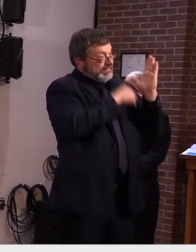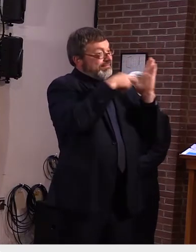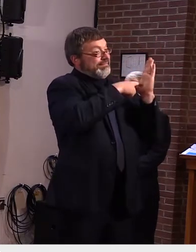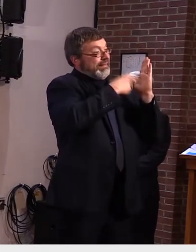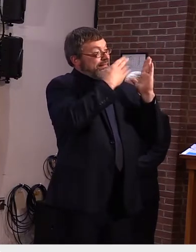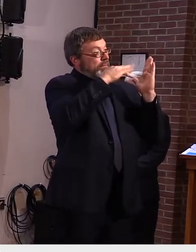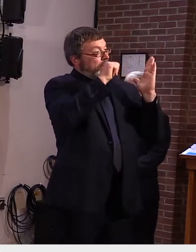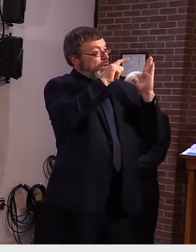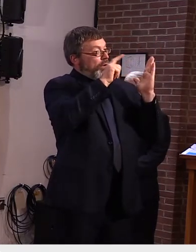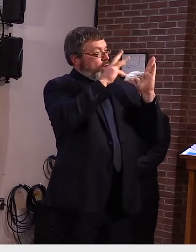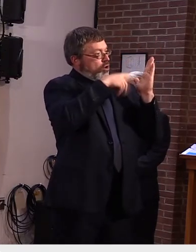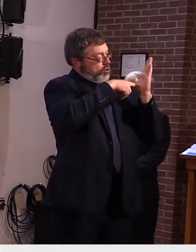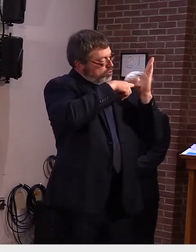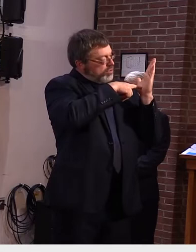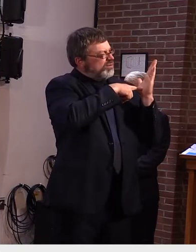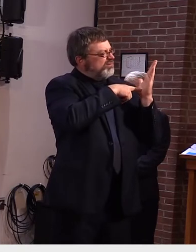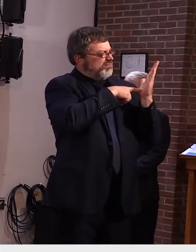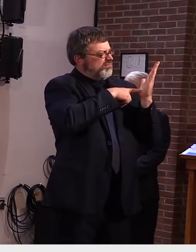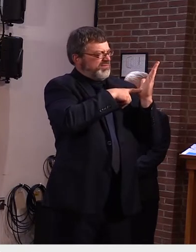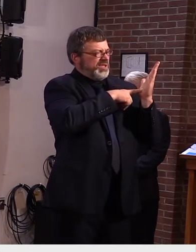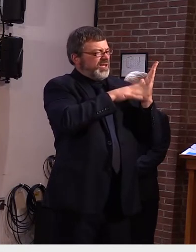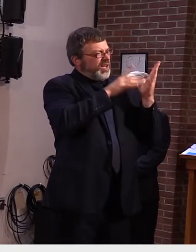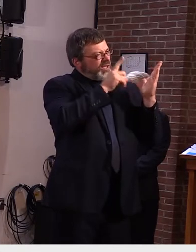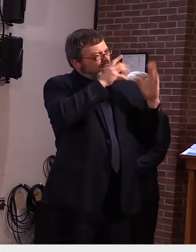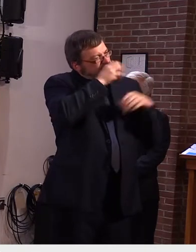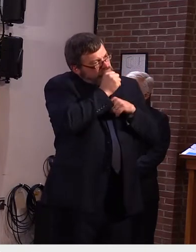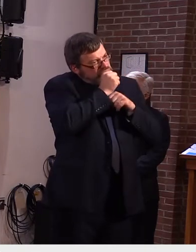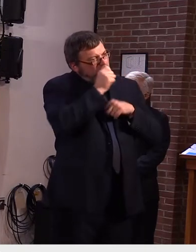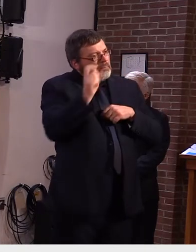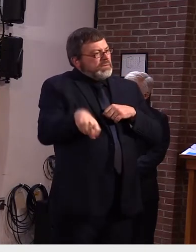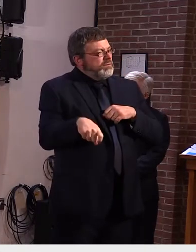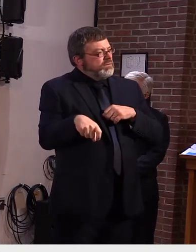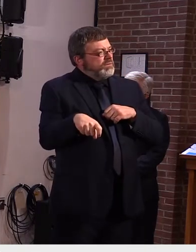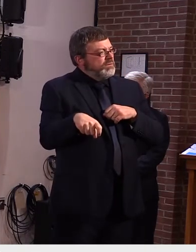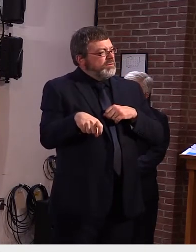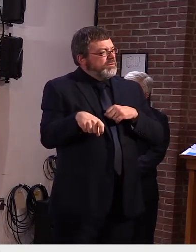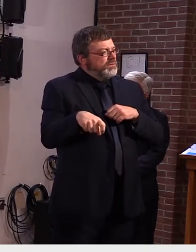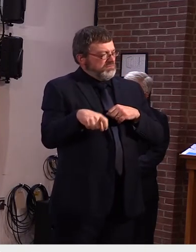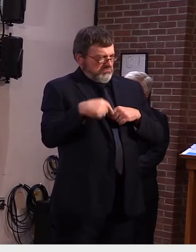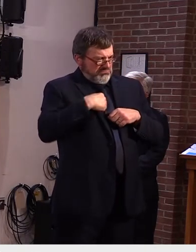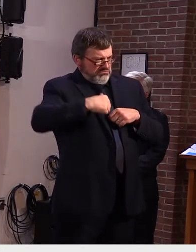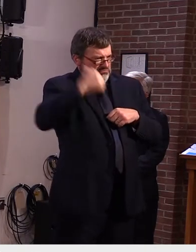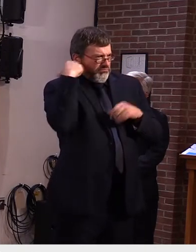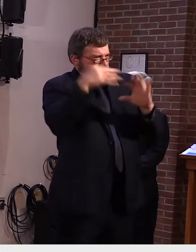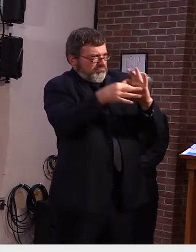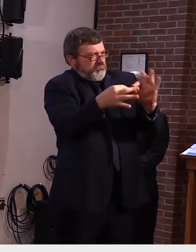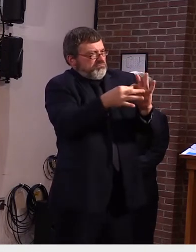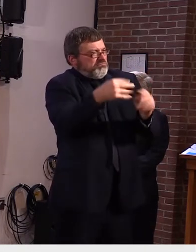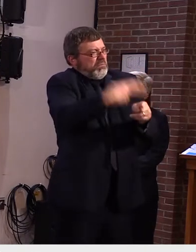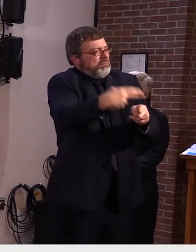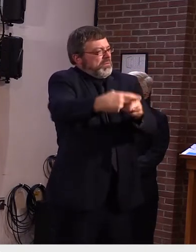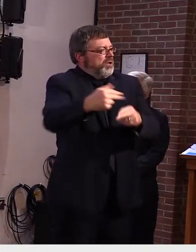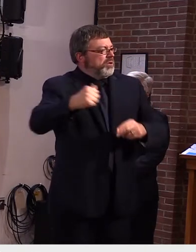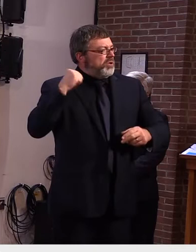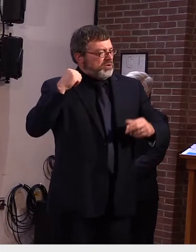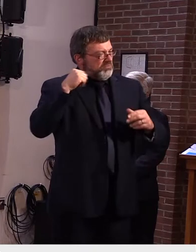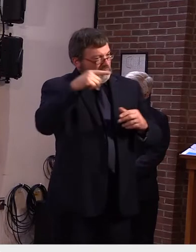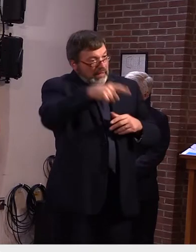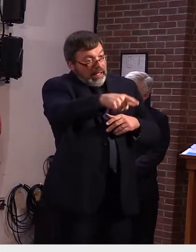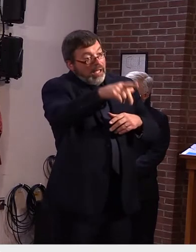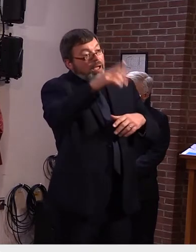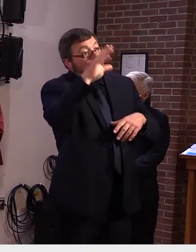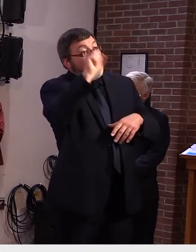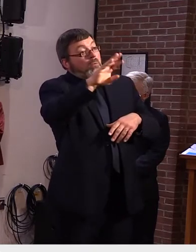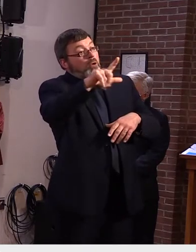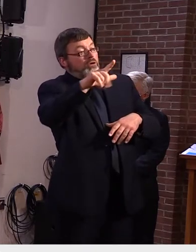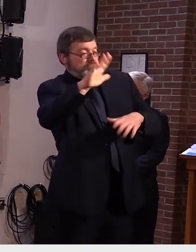are not allowed to release names or um details about certain situations um i'd be happy to